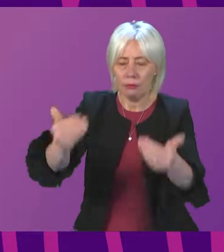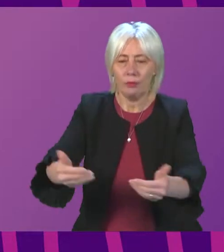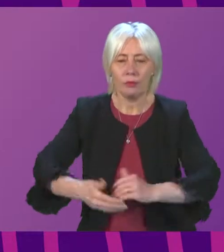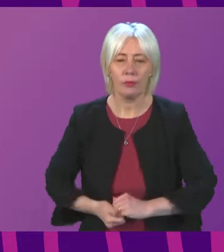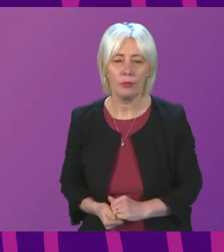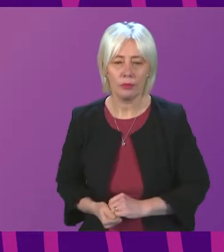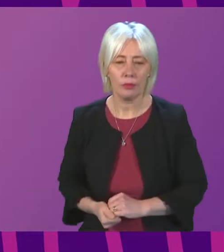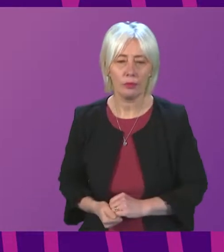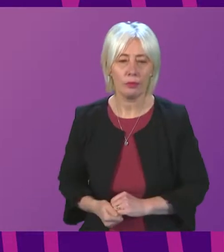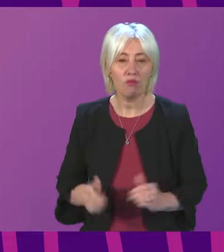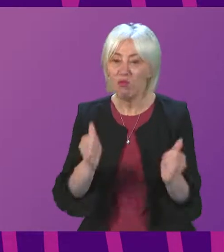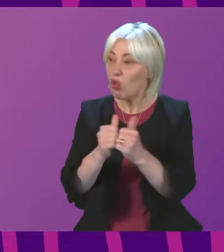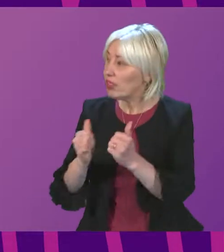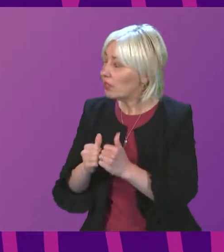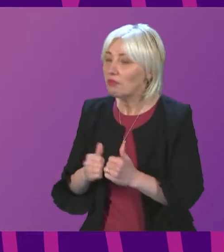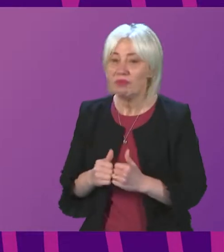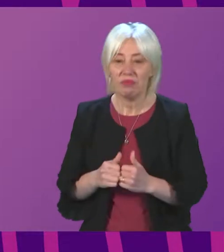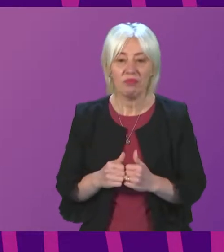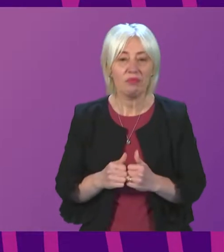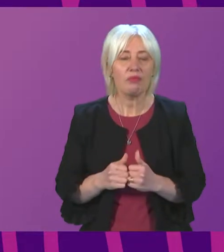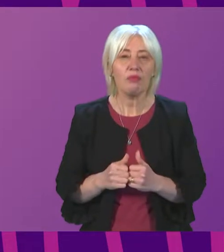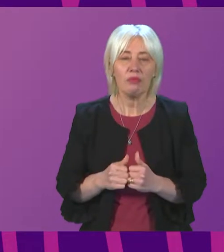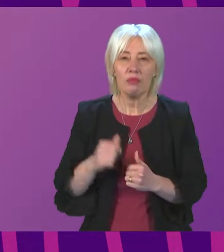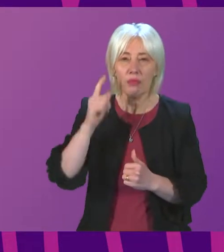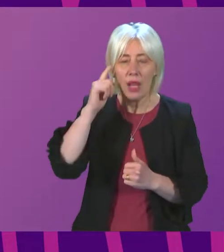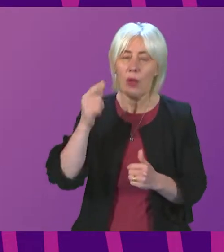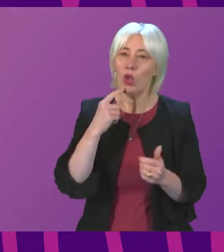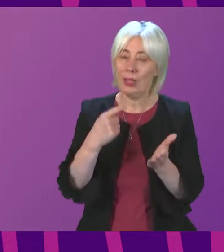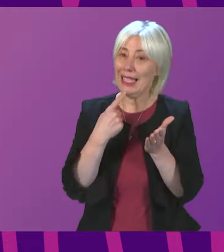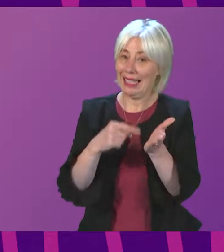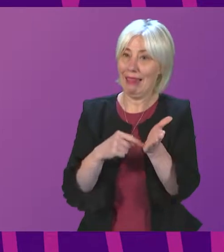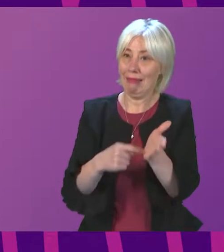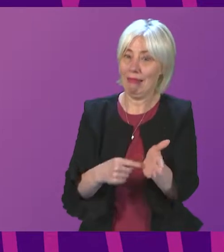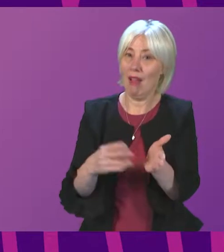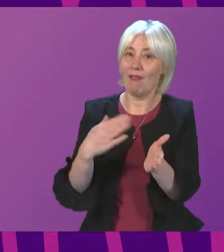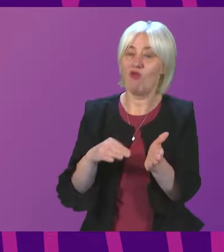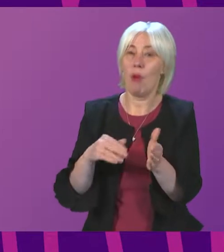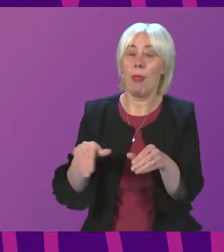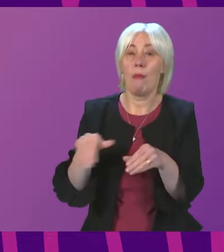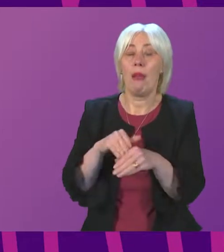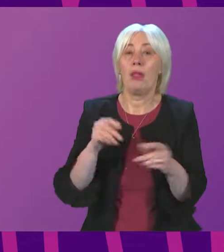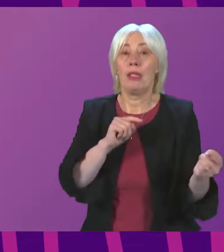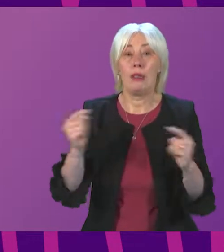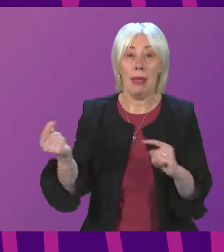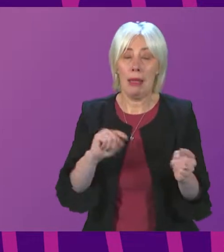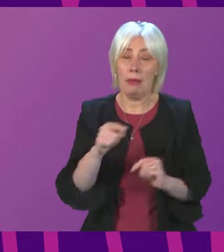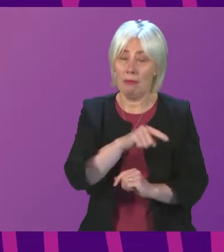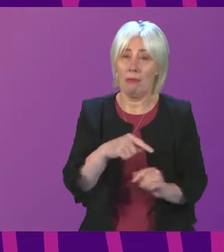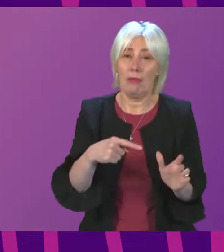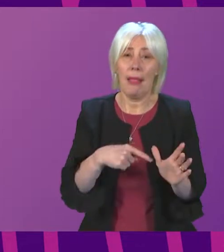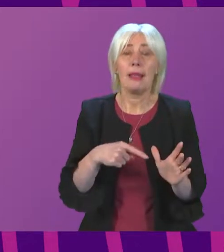Are we agreed with that? I think we could reference that very much on the back of the members' debate to which Mr Allen